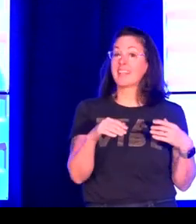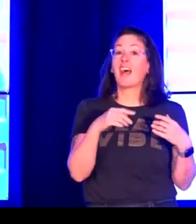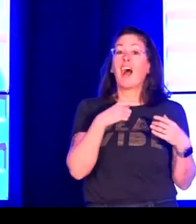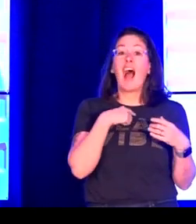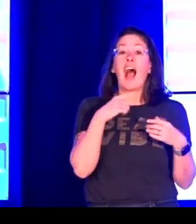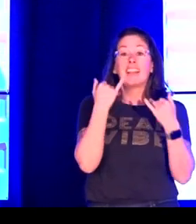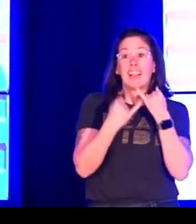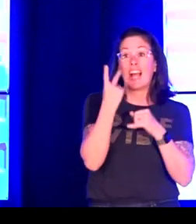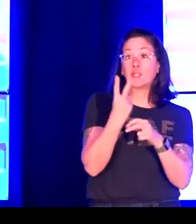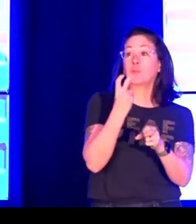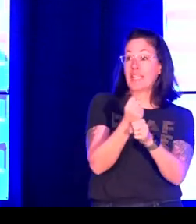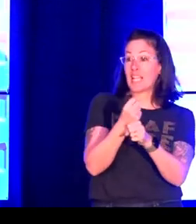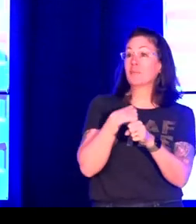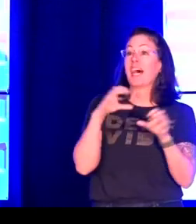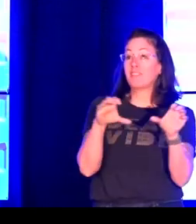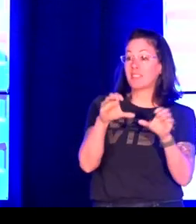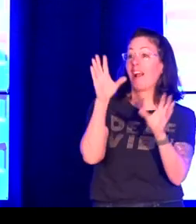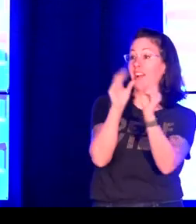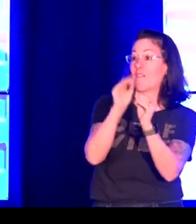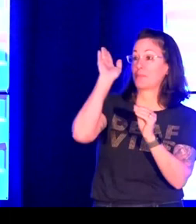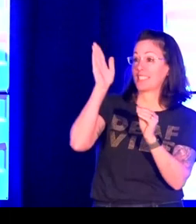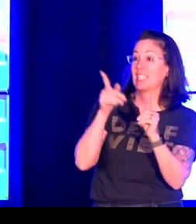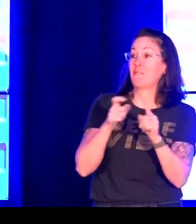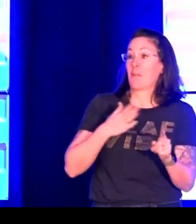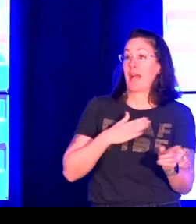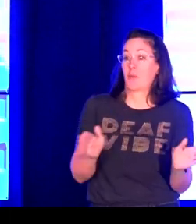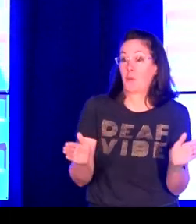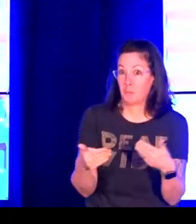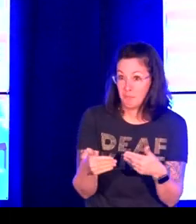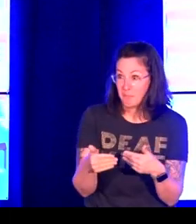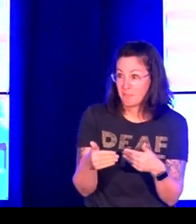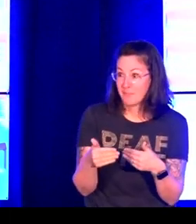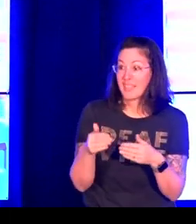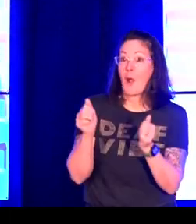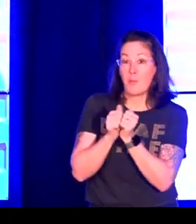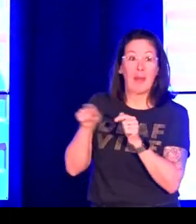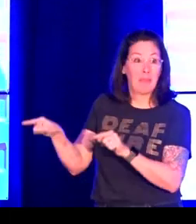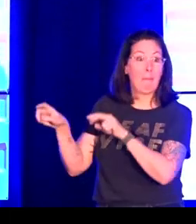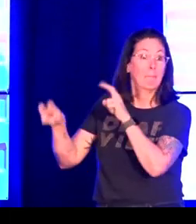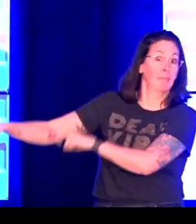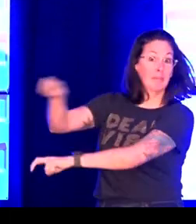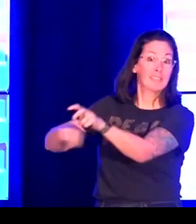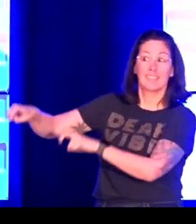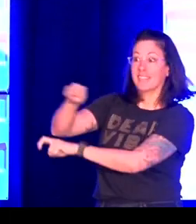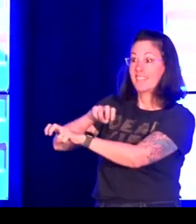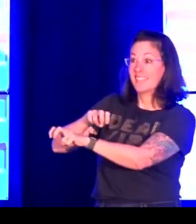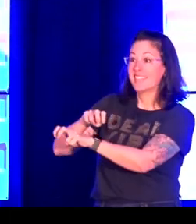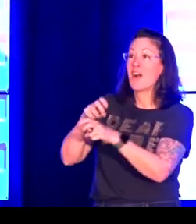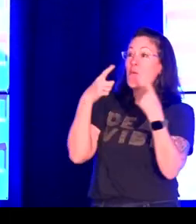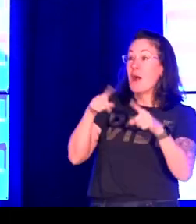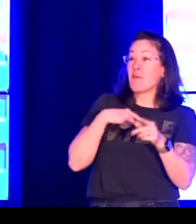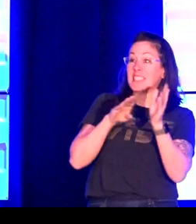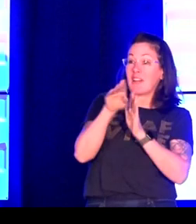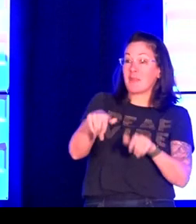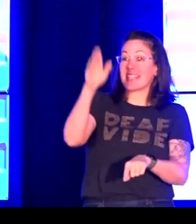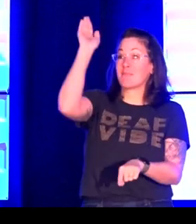I have two children. And for the last two years, I have been giving conference presentations from my living room with